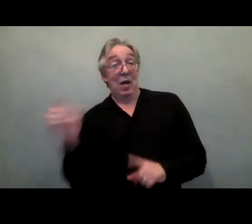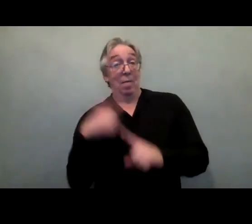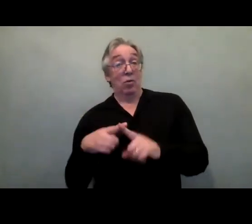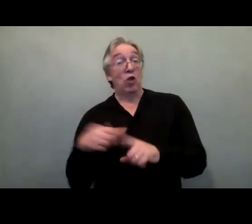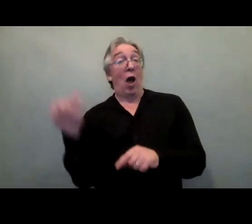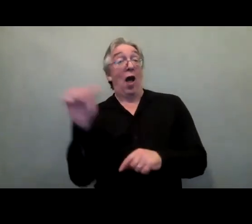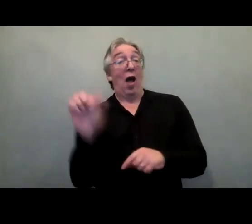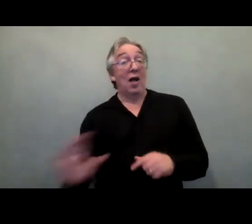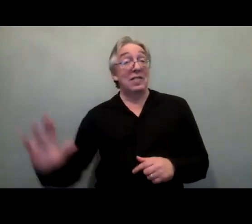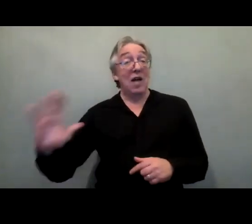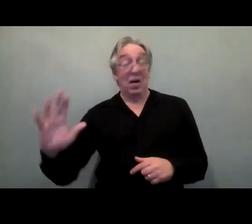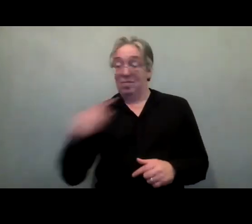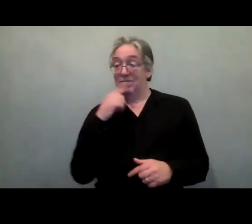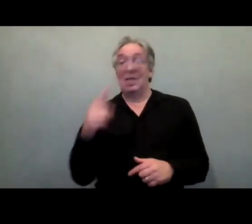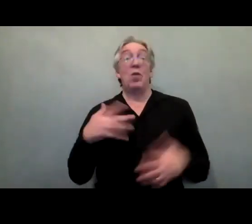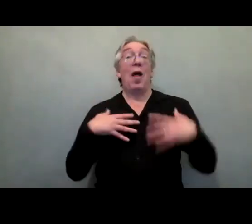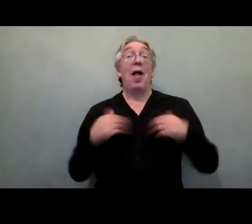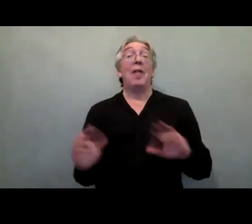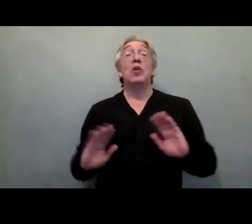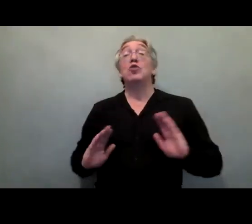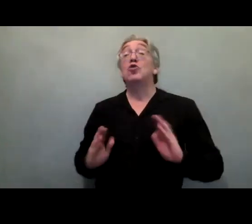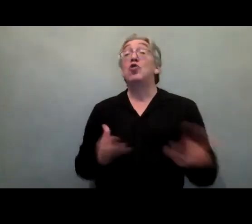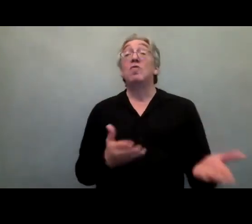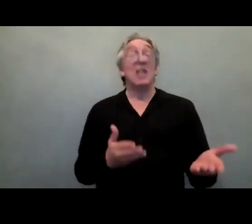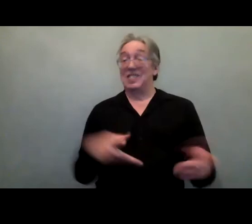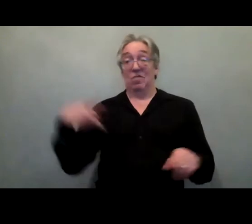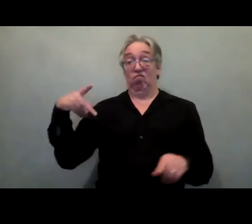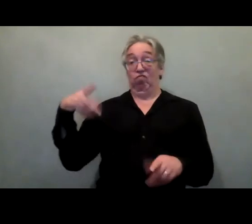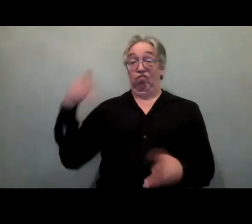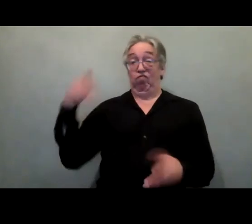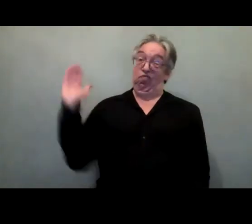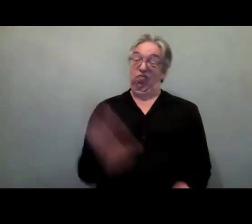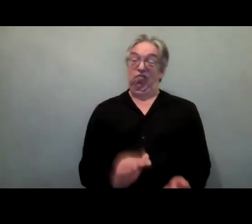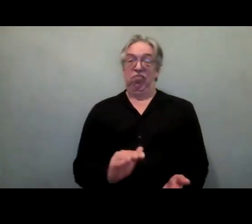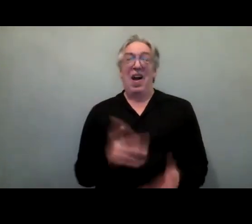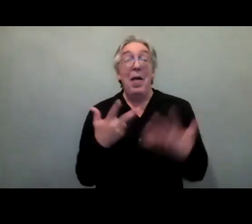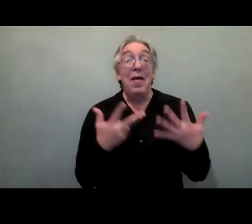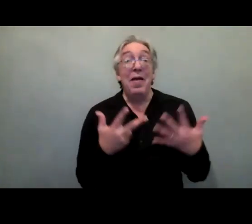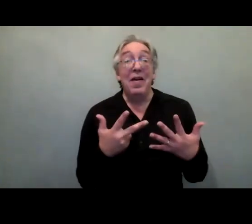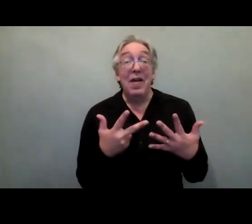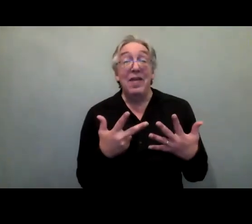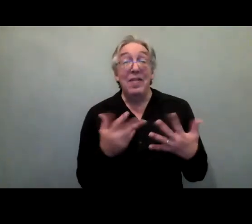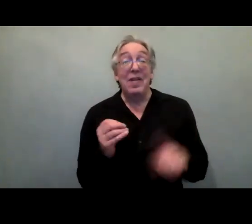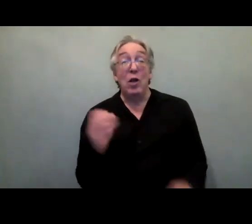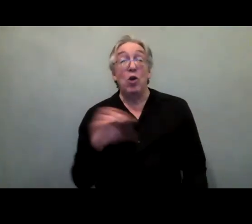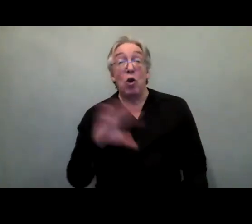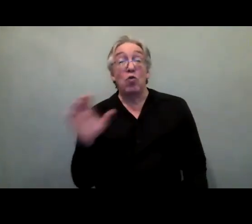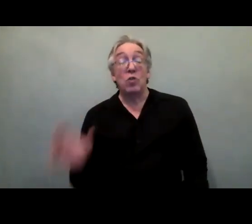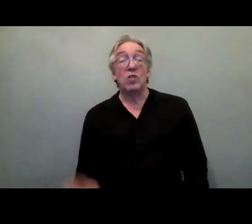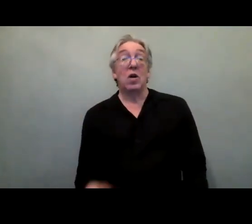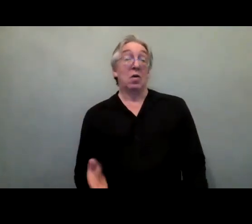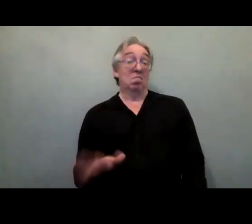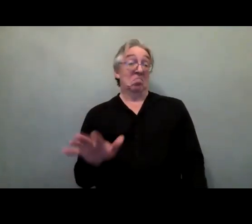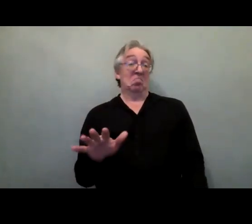disability related health services, over 80 percent of countries. At least one quarter of countries